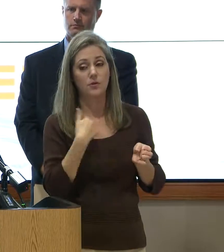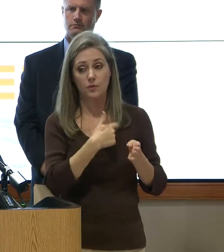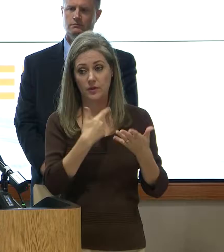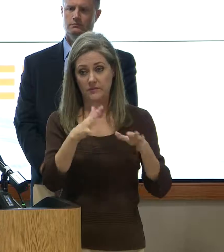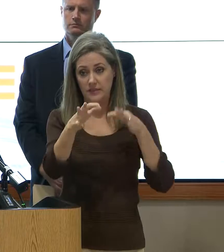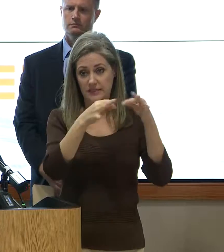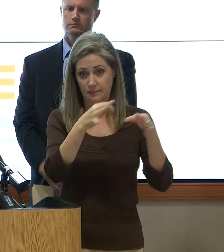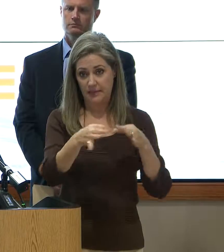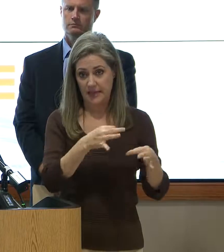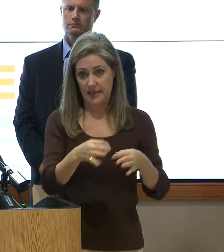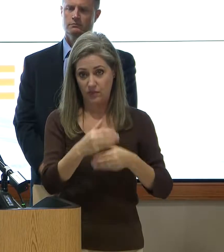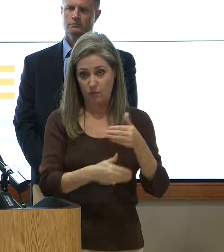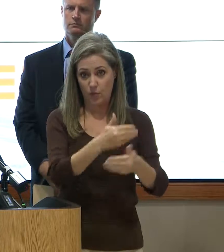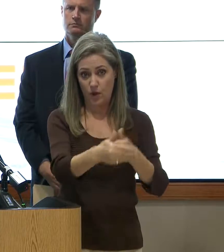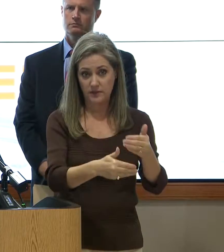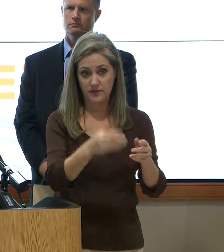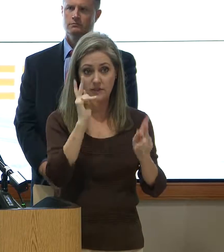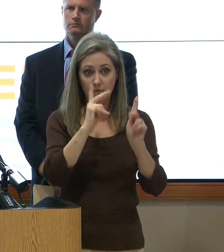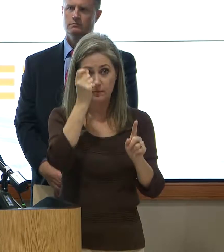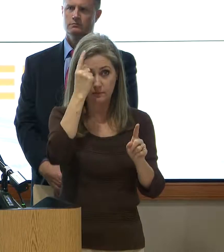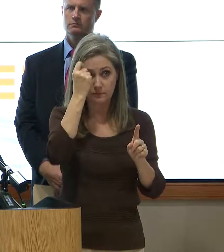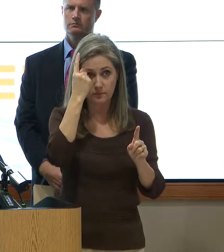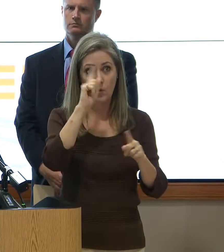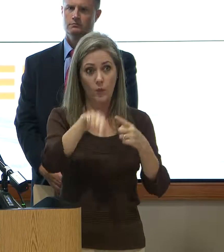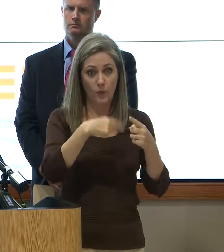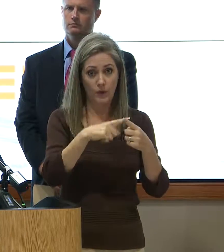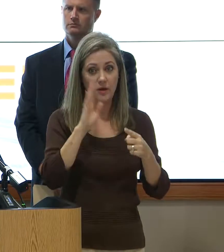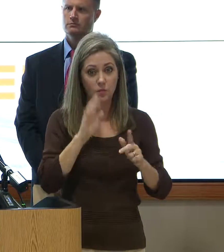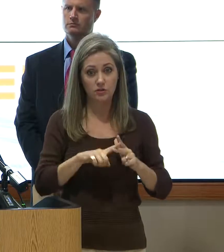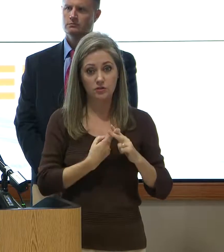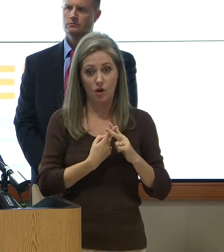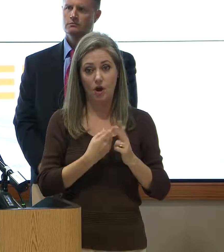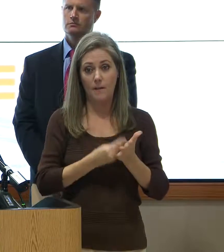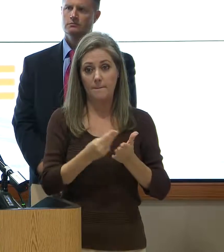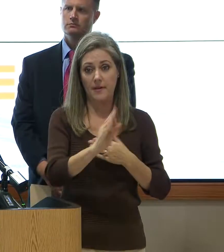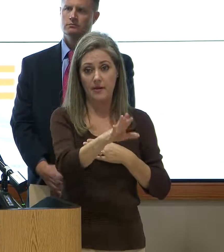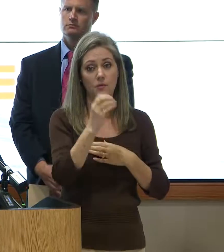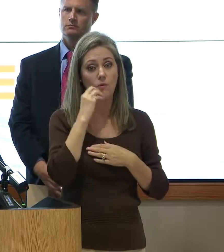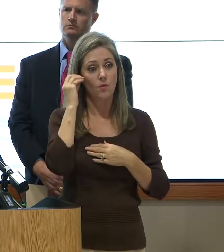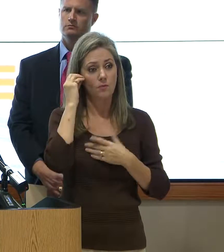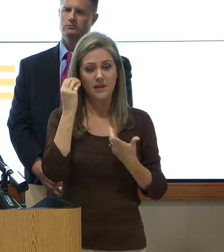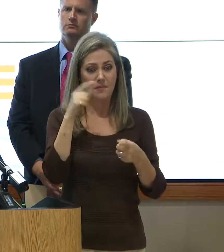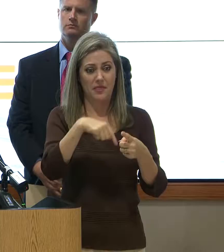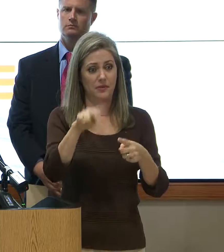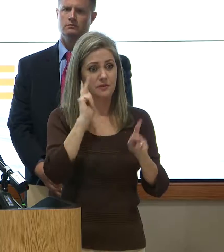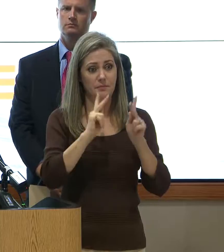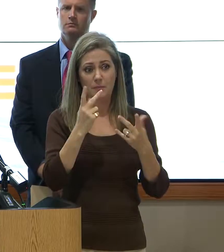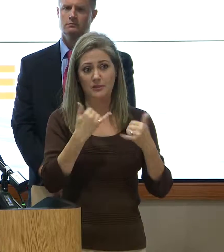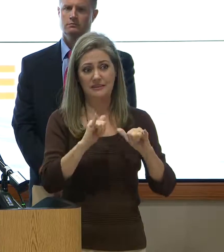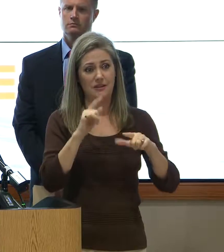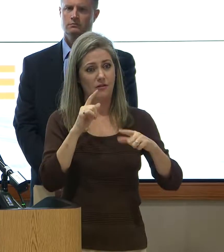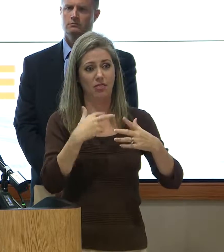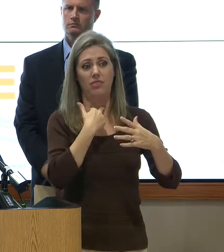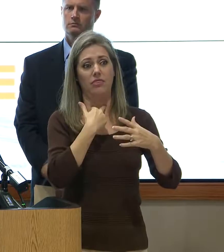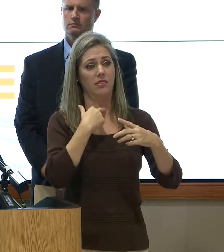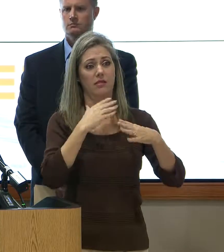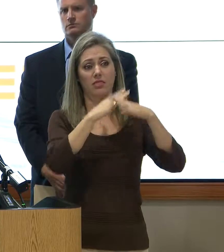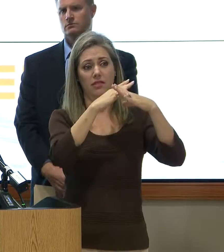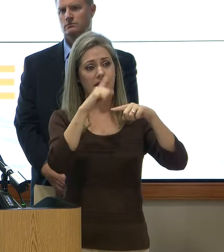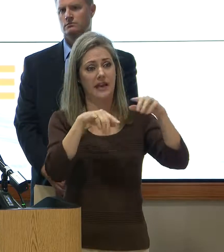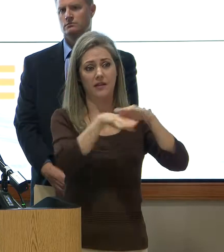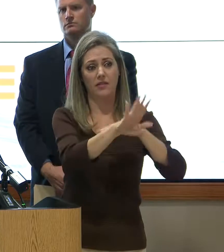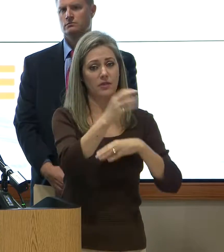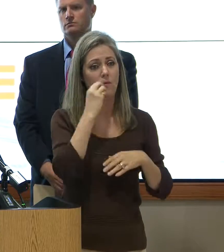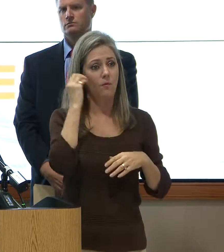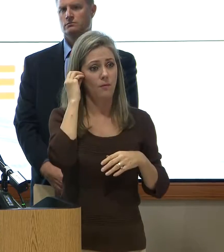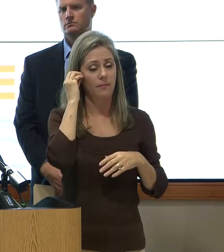process in anticipation of buyouts starting. Because, like I said, those people can't even get to their homes right now. Is